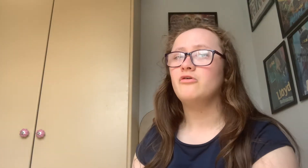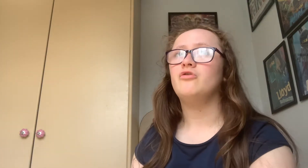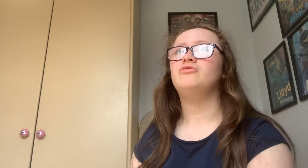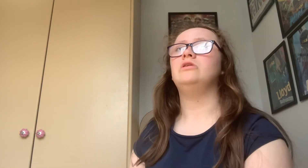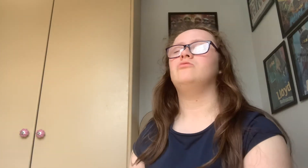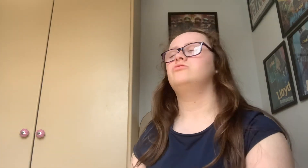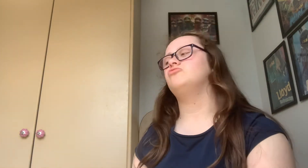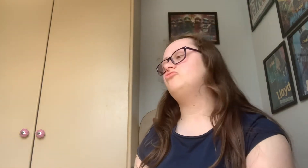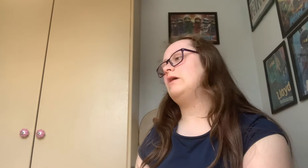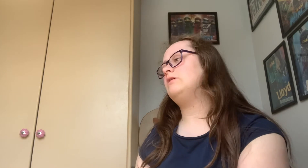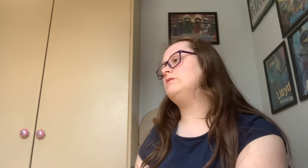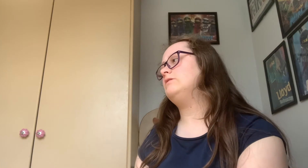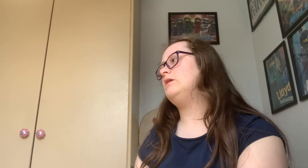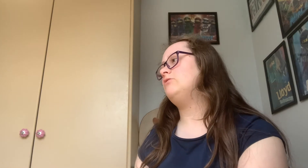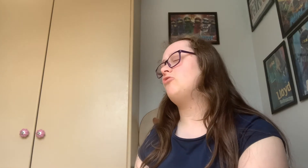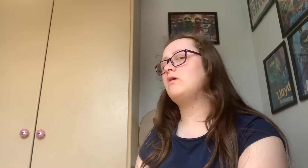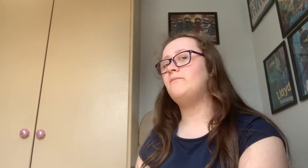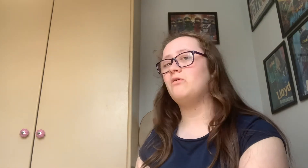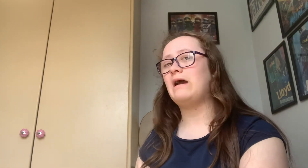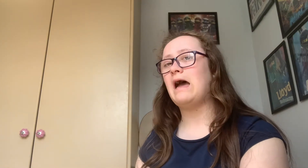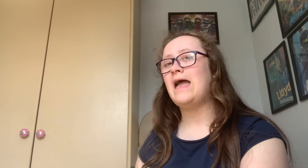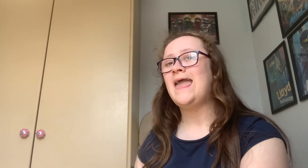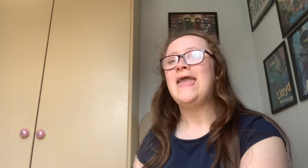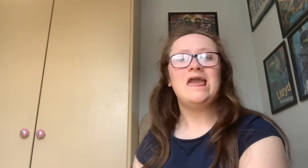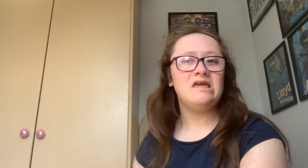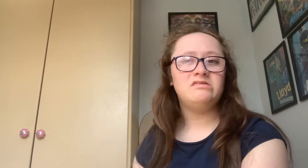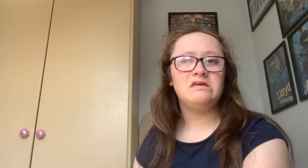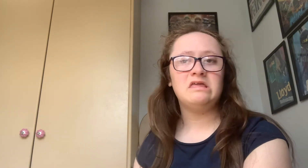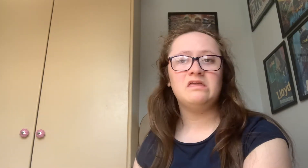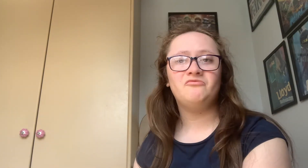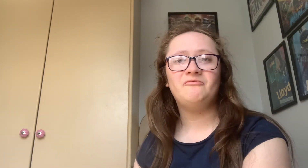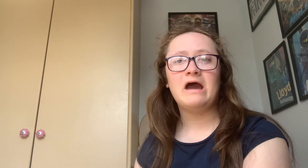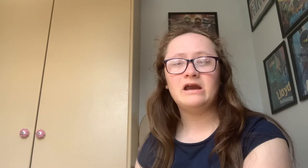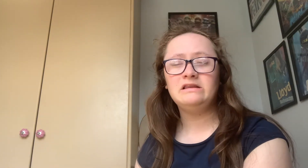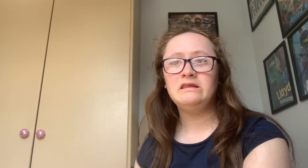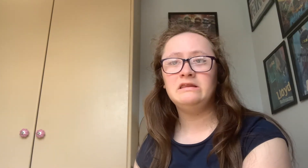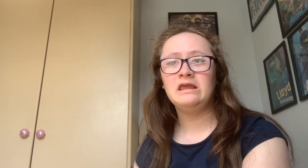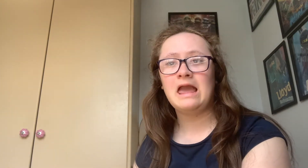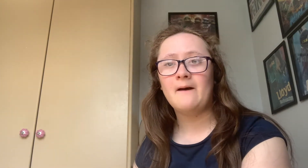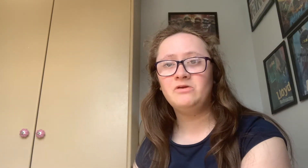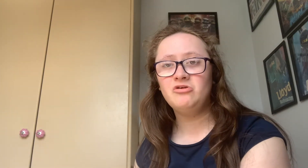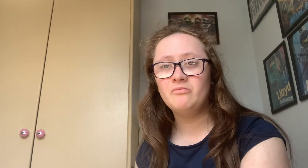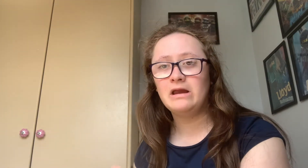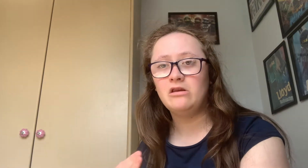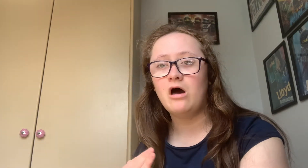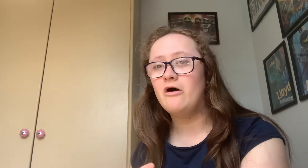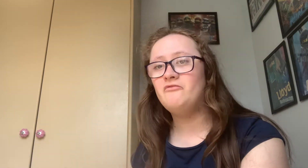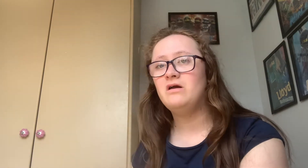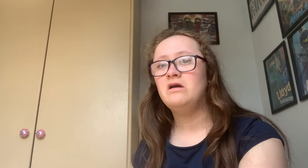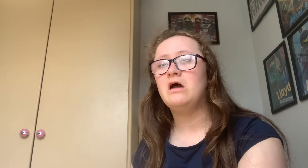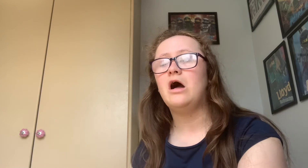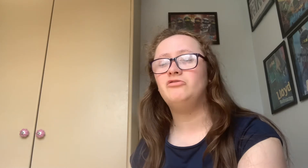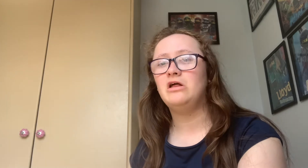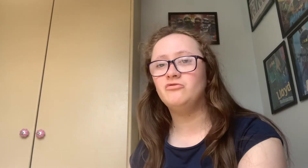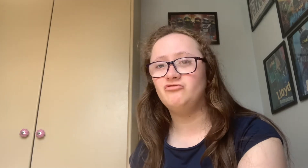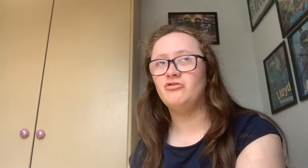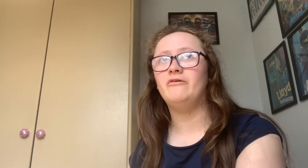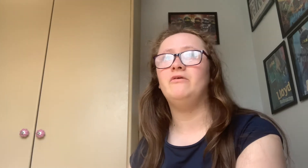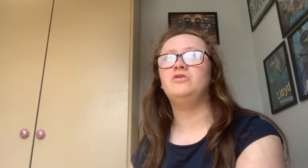continue so technically Toca Boca isn't exactly the app you might love I'll tell you what's wrong with it